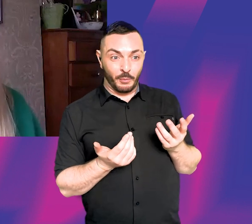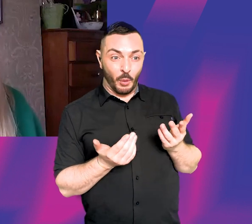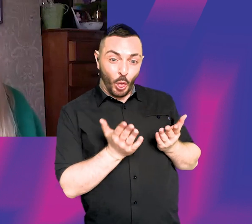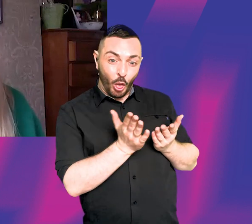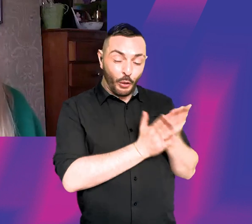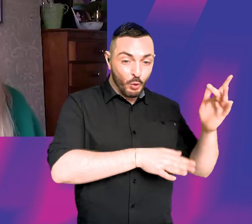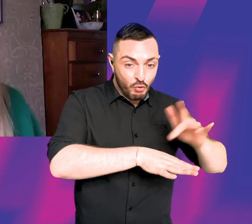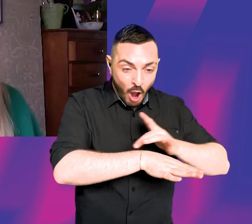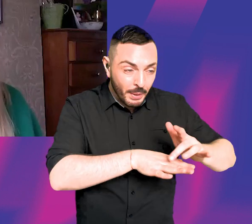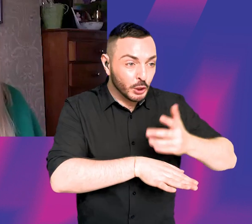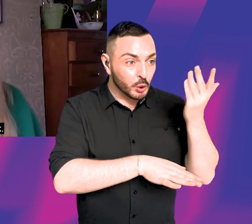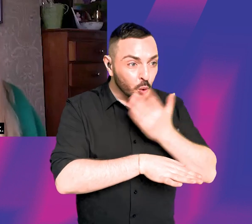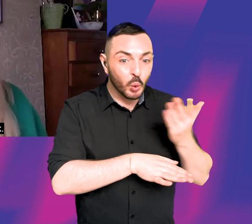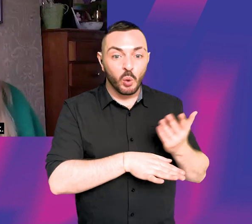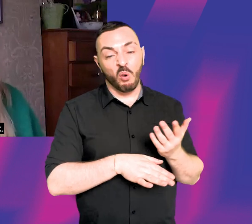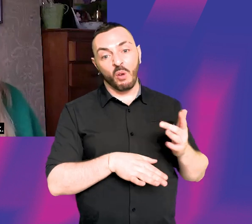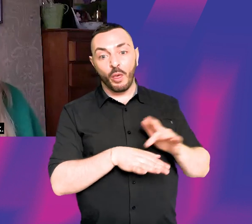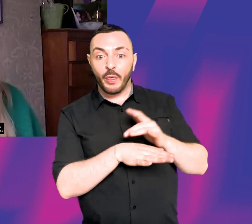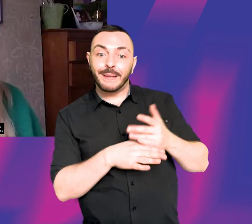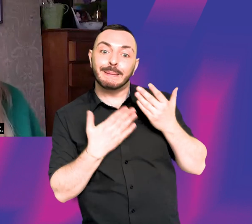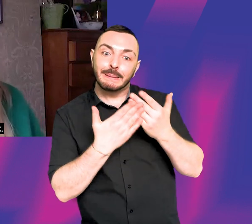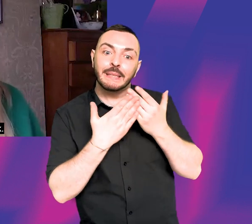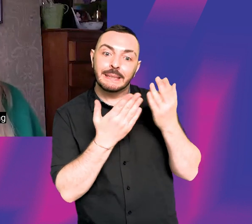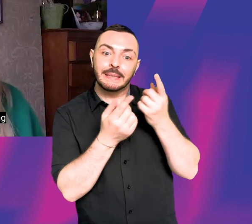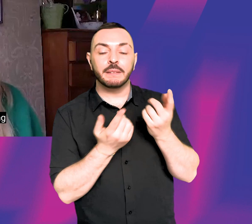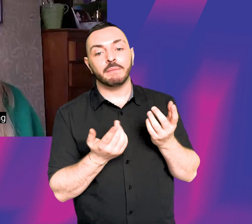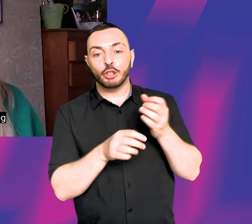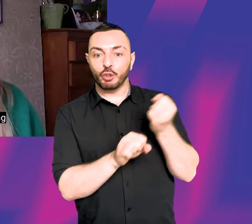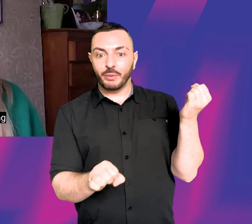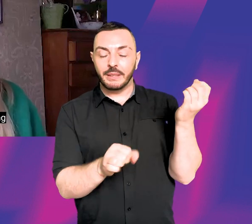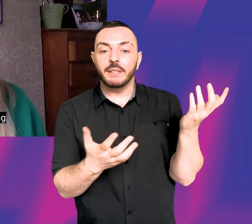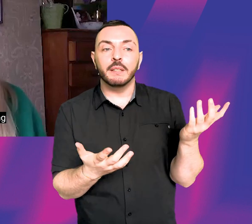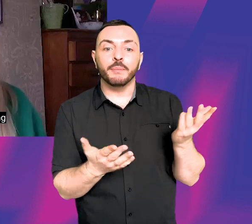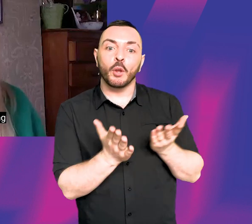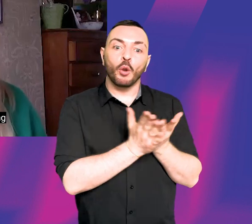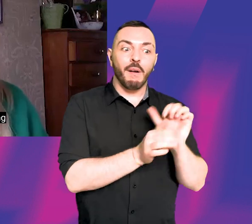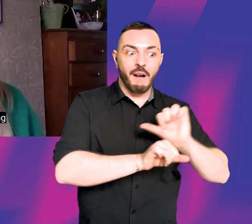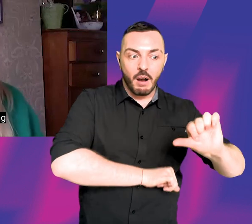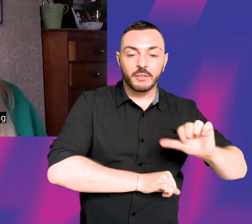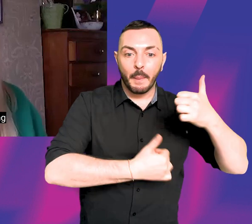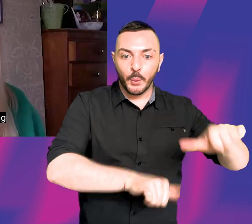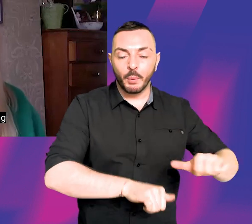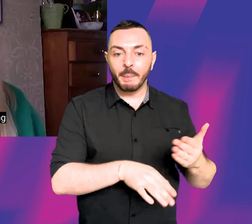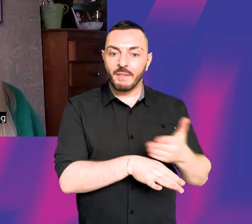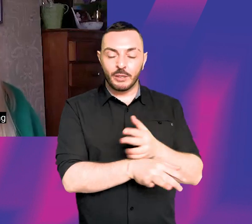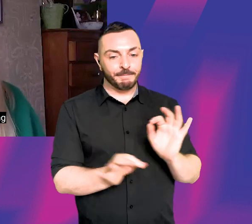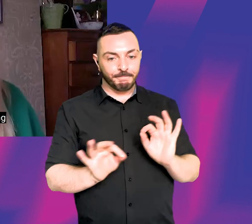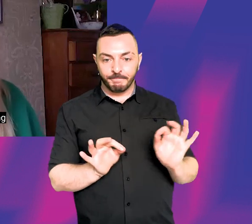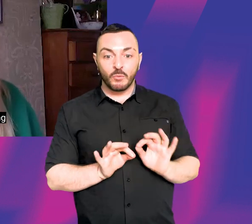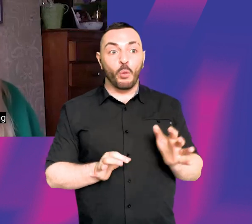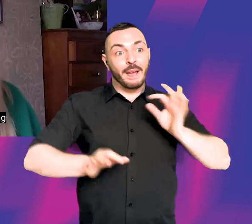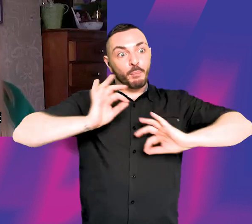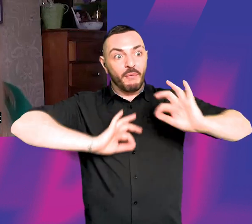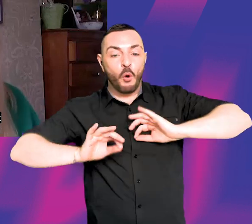studying a theatre studies degree. So they had to make their own work. So they had to either write something themselves or perform something,